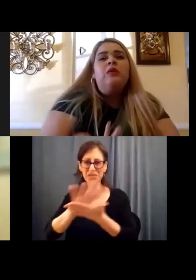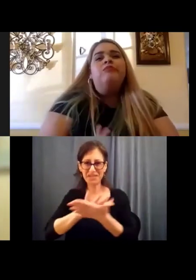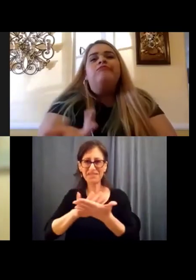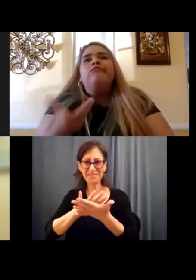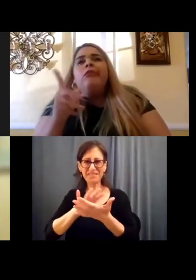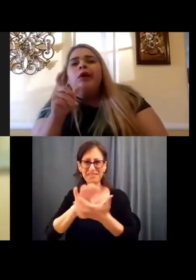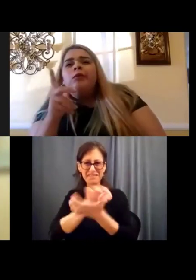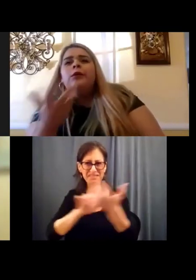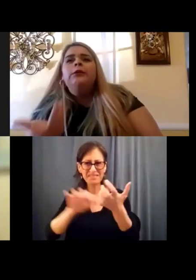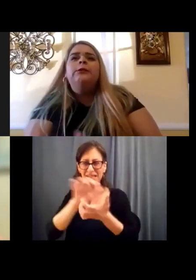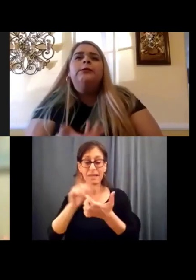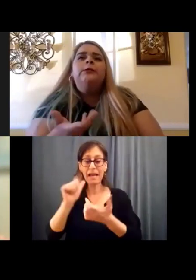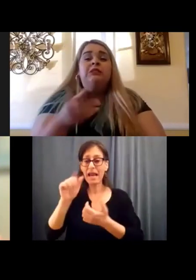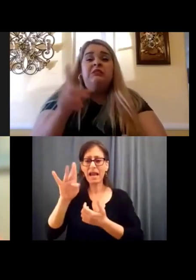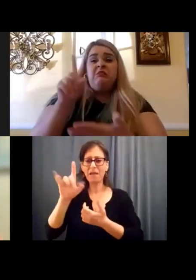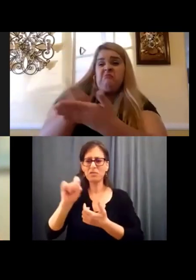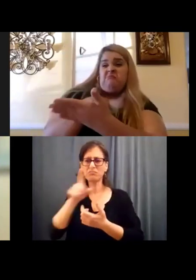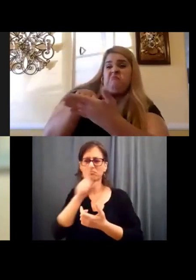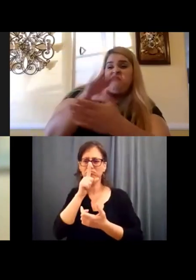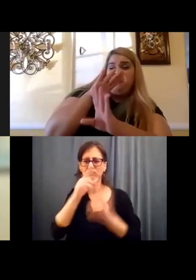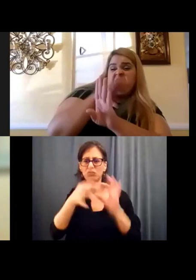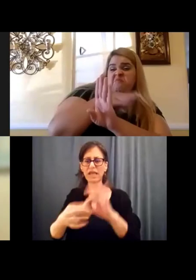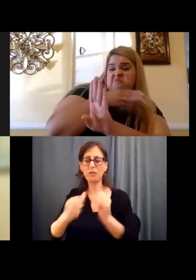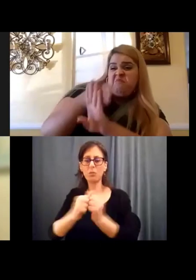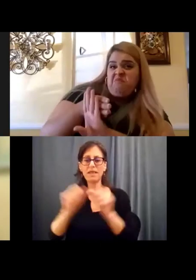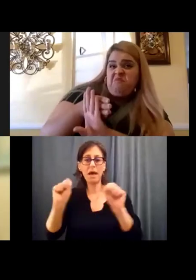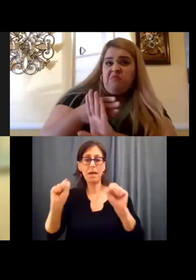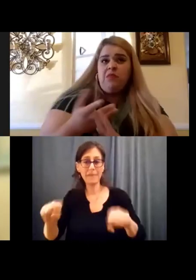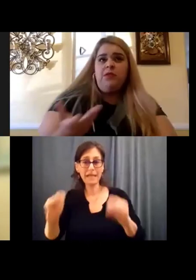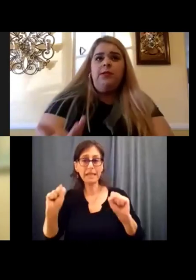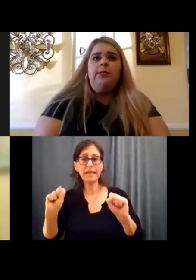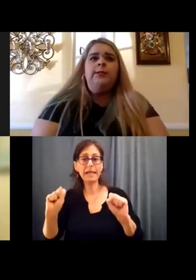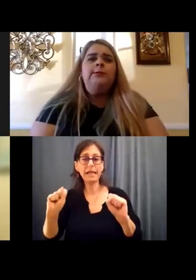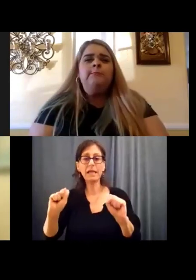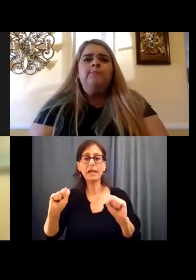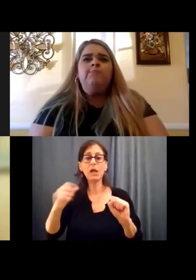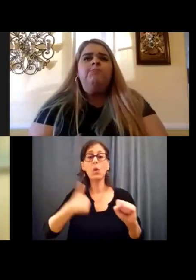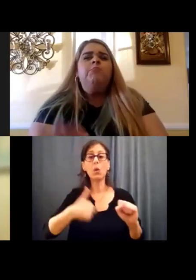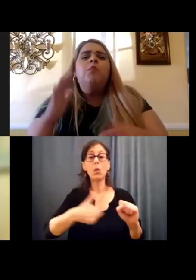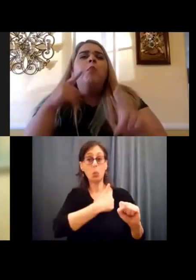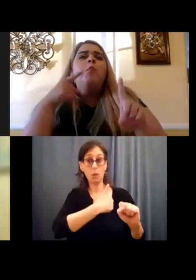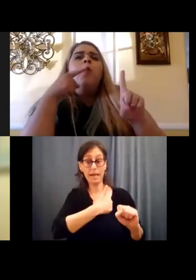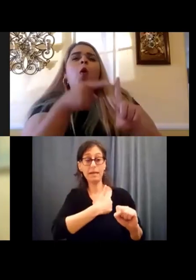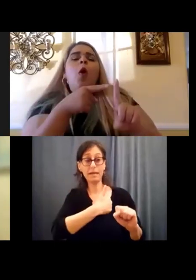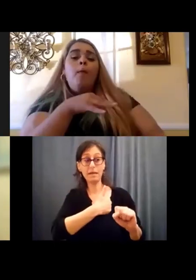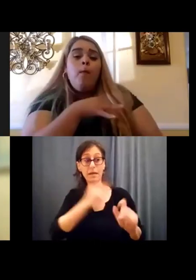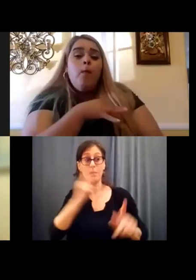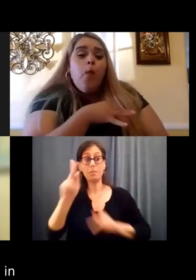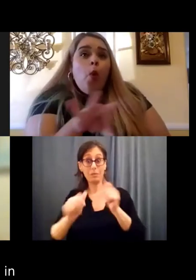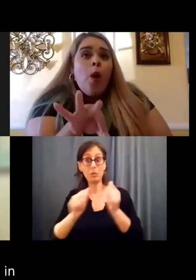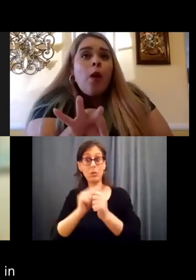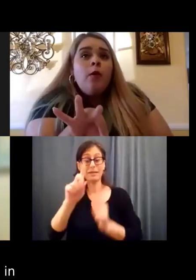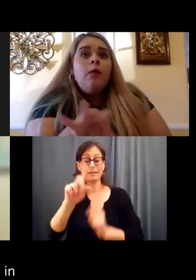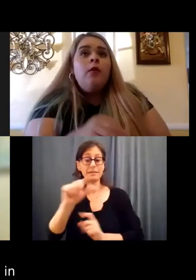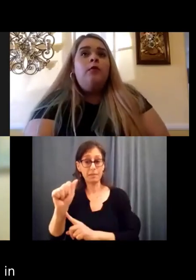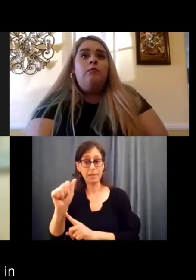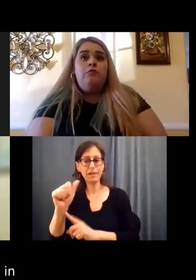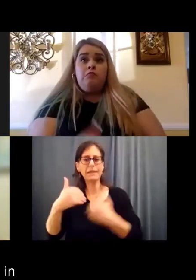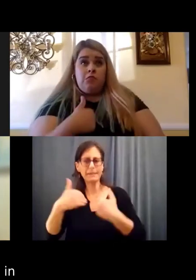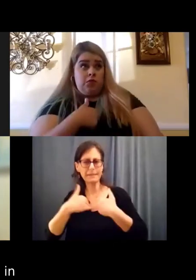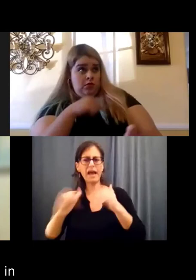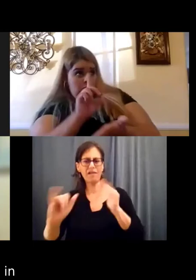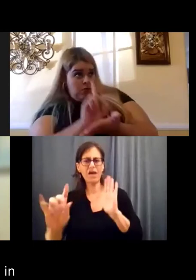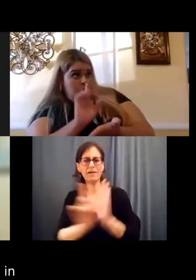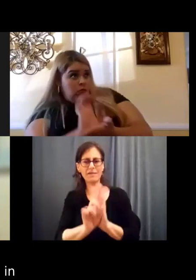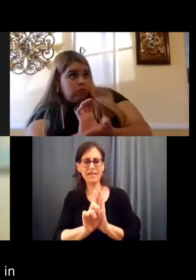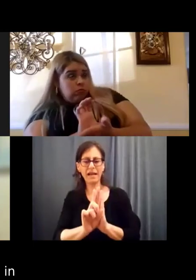is only based on ability. And, and we, as people with disabilities have an identity